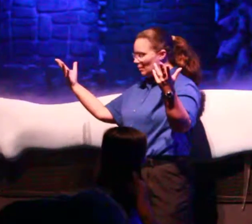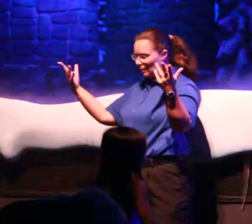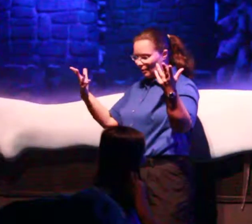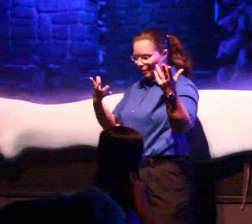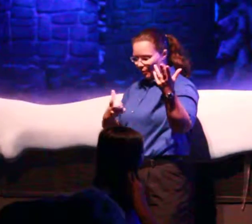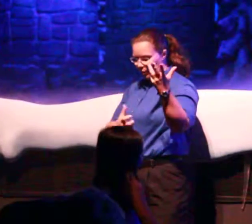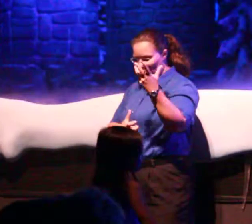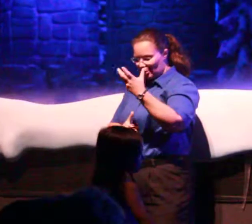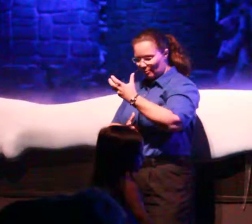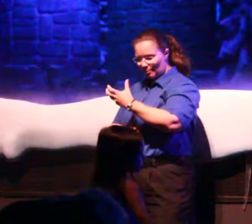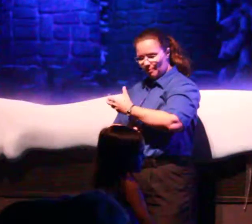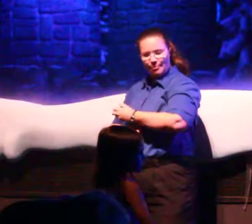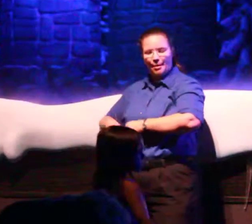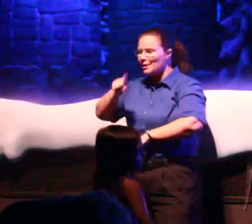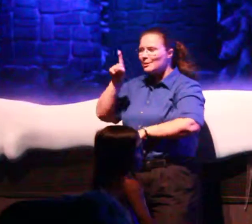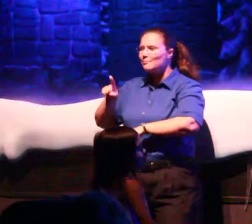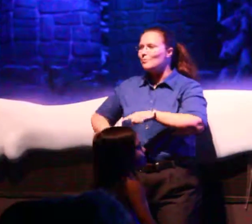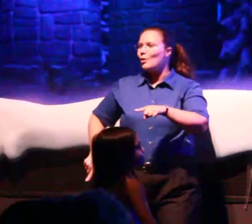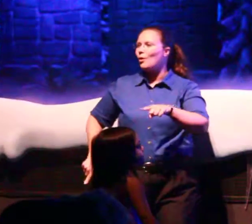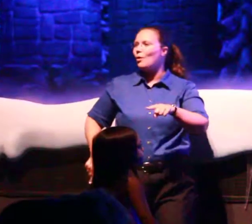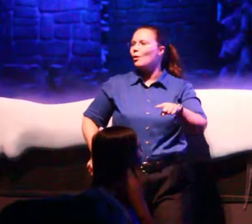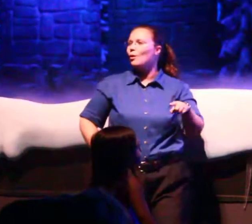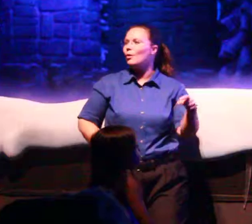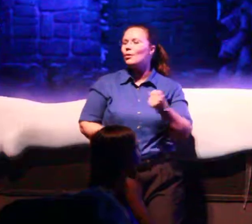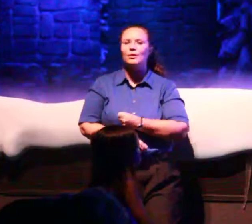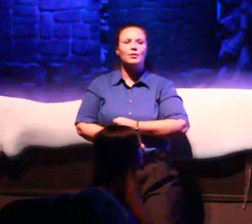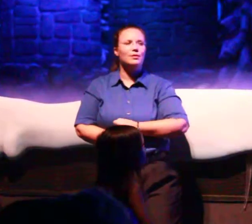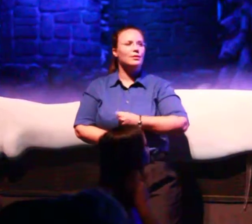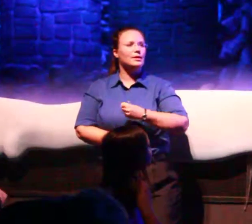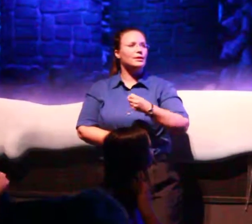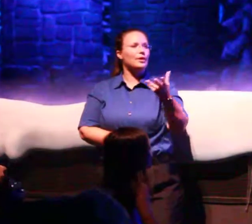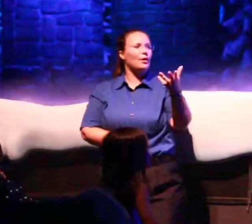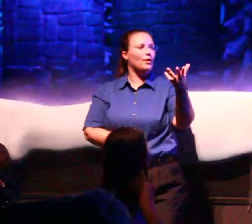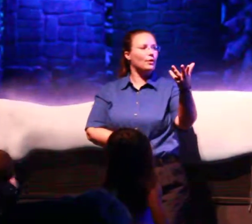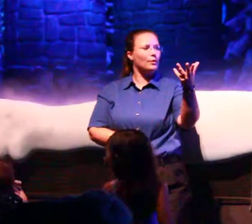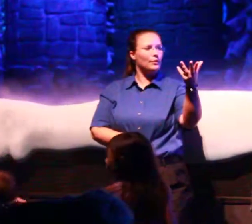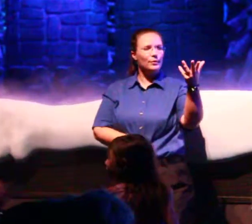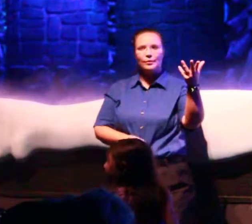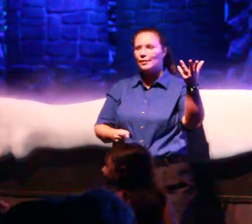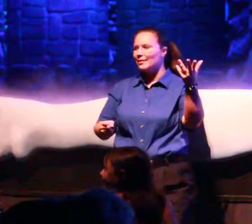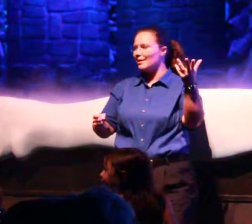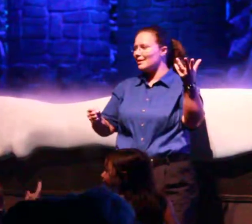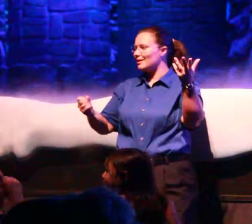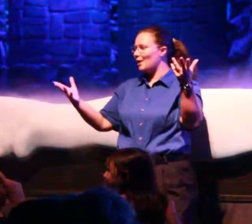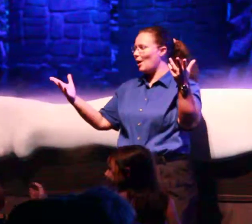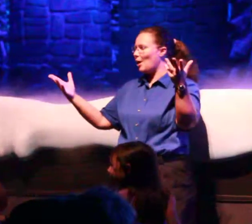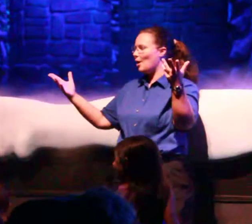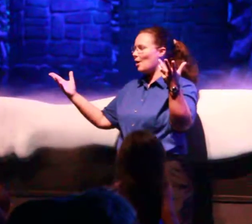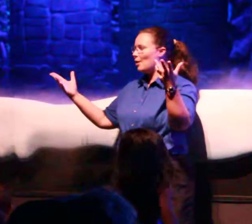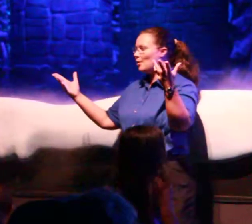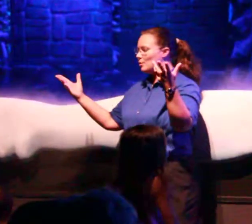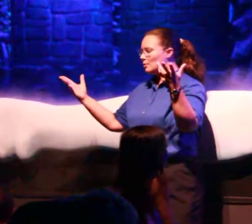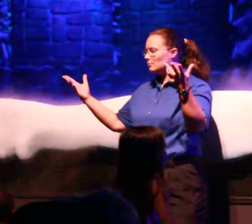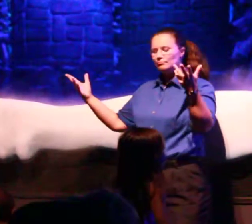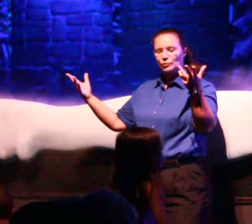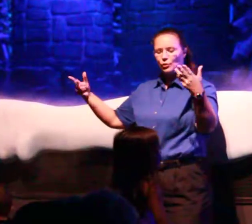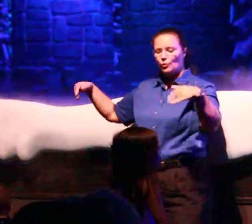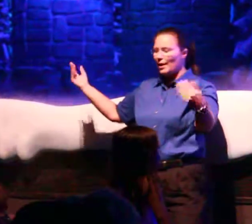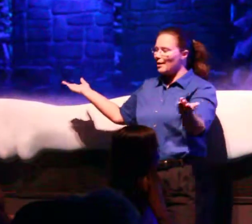Can't hold it back anymore. Let it go, let it go. Turn away